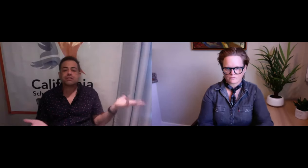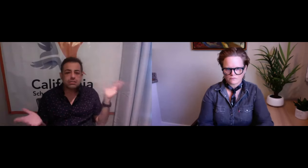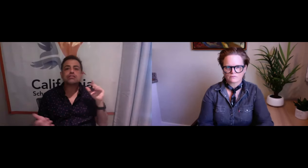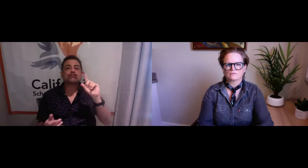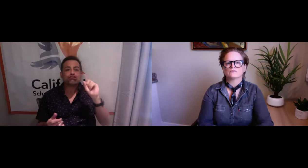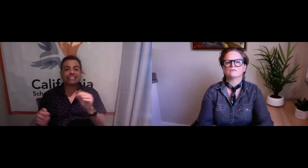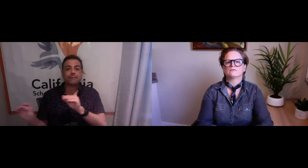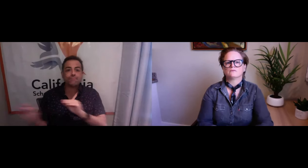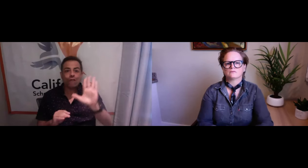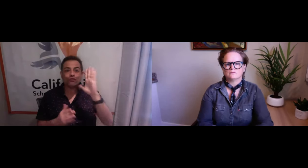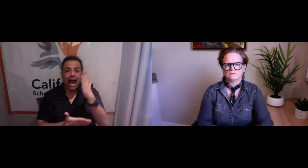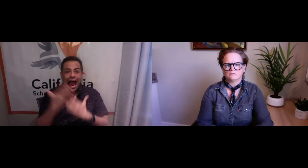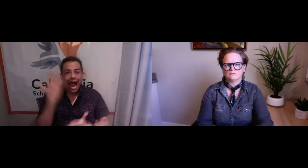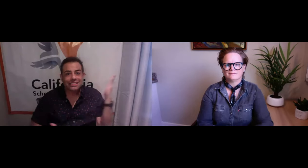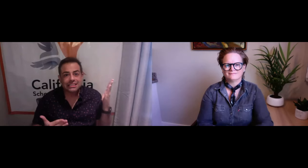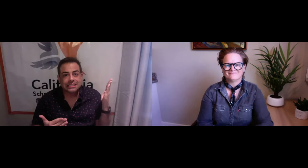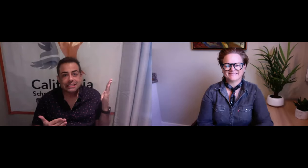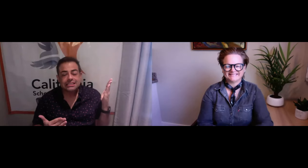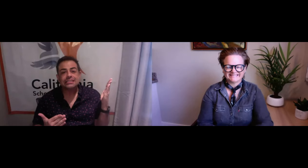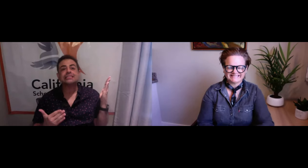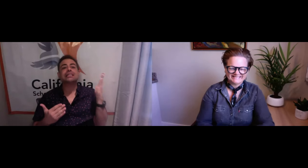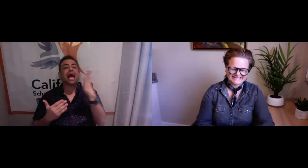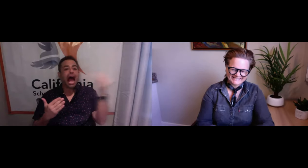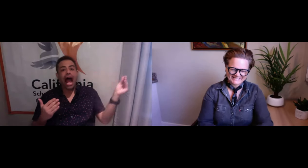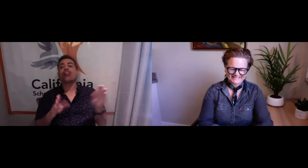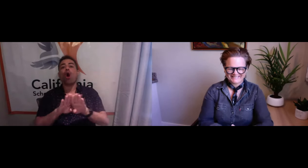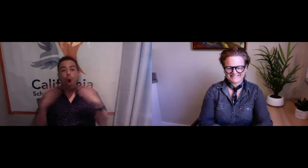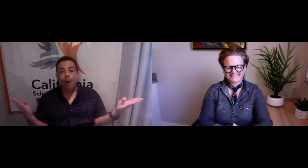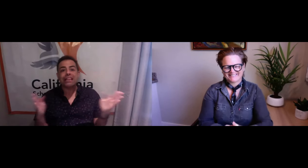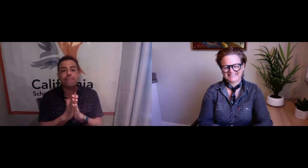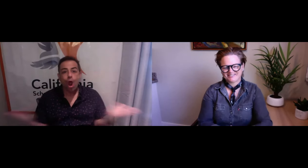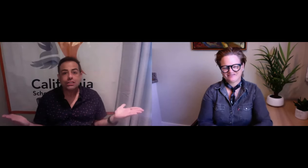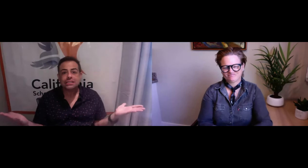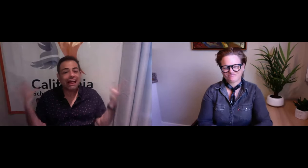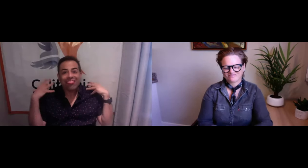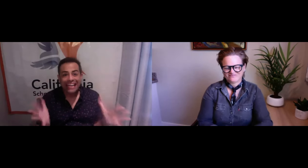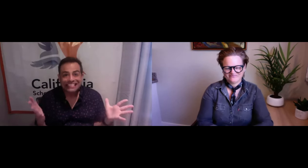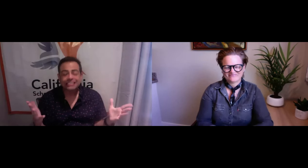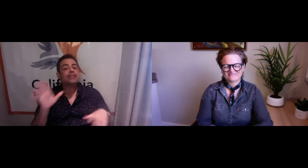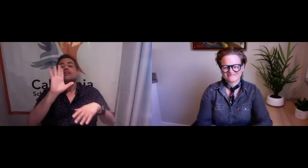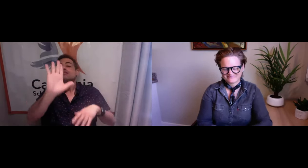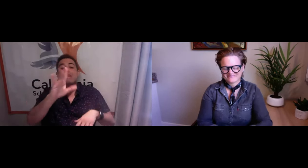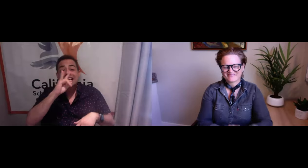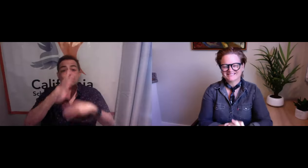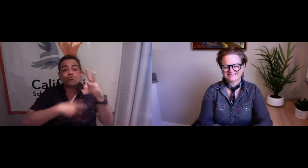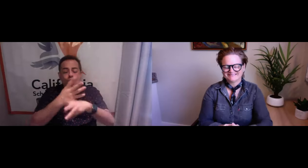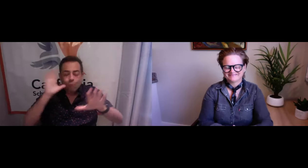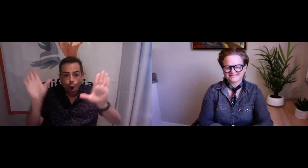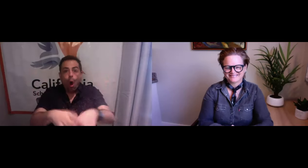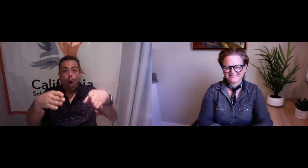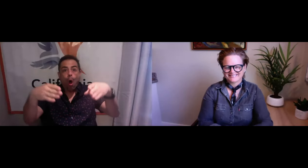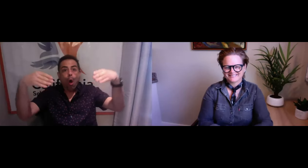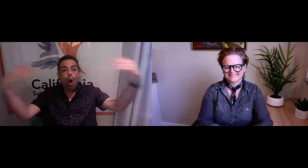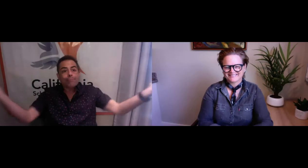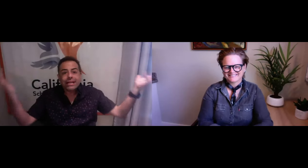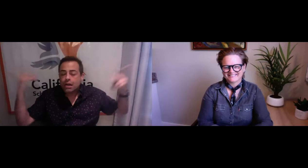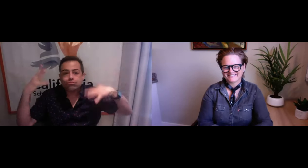know, that's what's important. If they don't do anything with the kids, those kids will struggle learning